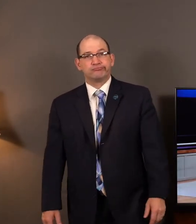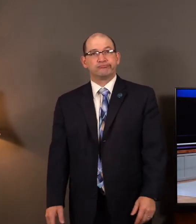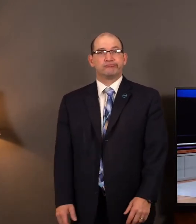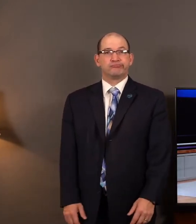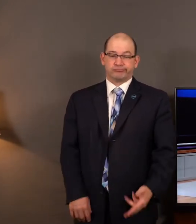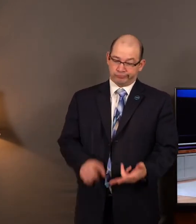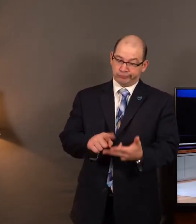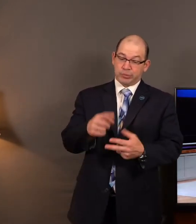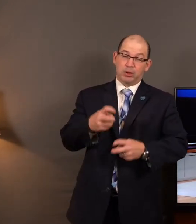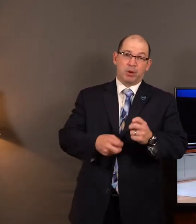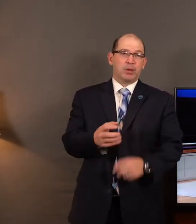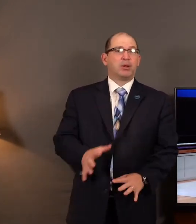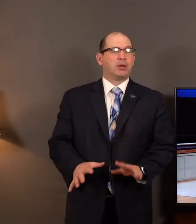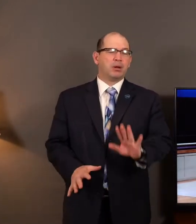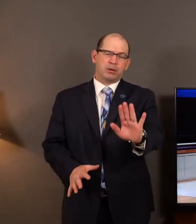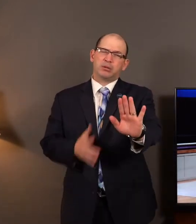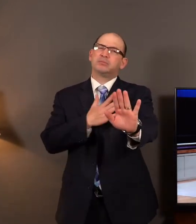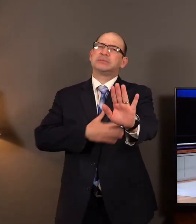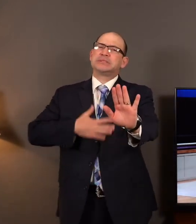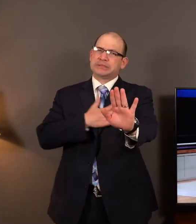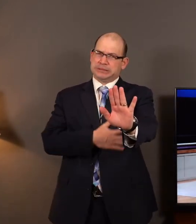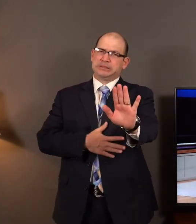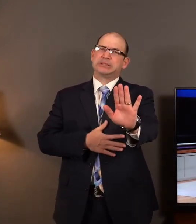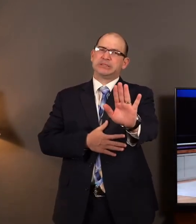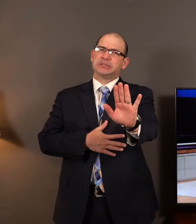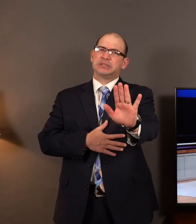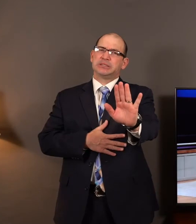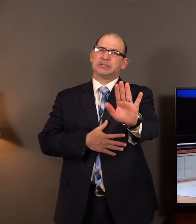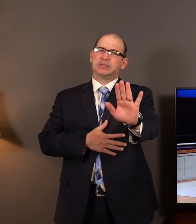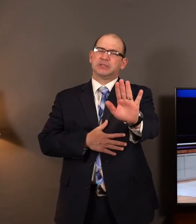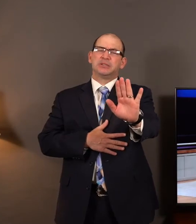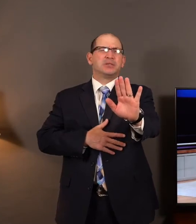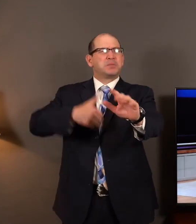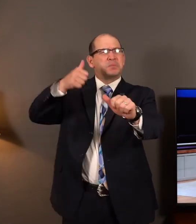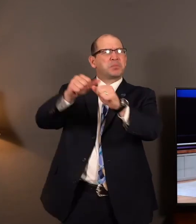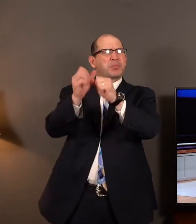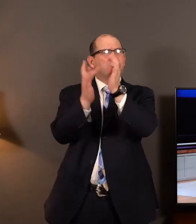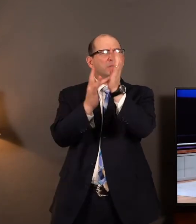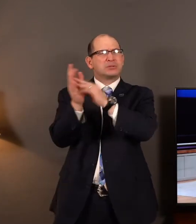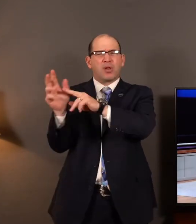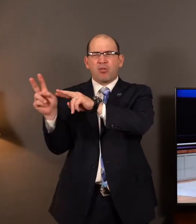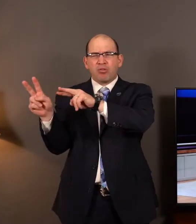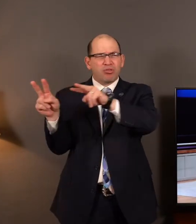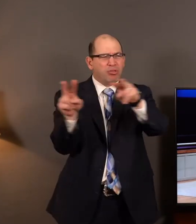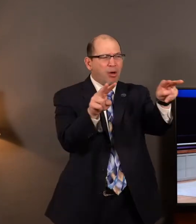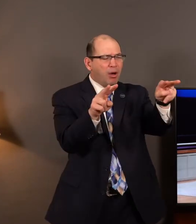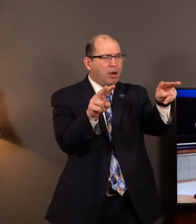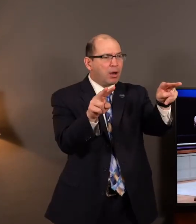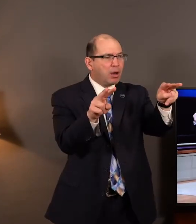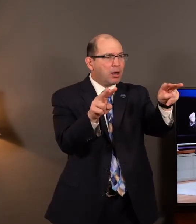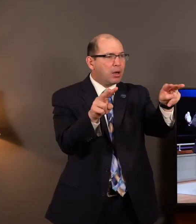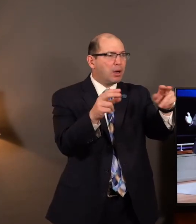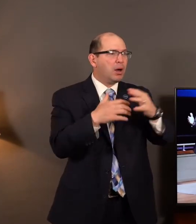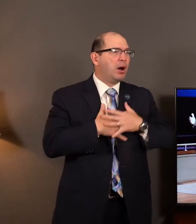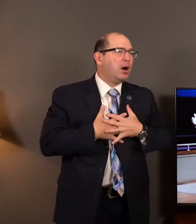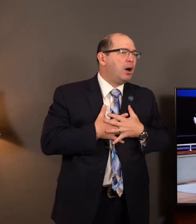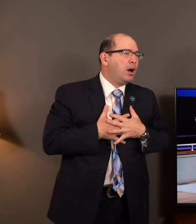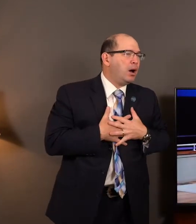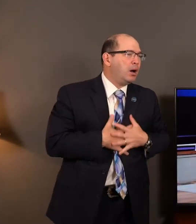Can I challenge all of us tonight to see people as Jesus saw them? The Bible says that He looked on them and He had compassion upon